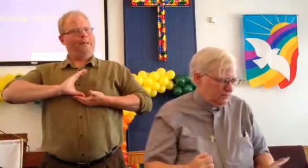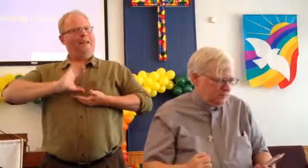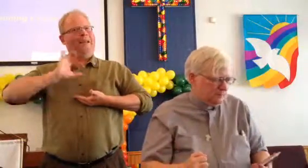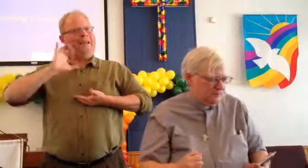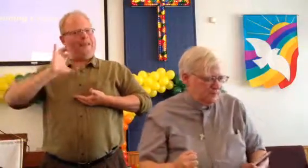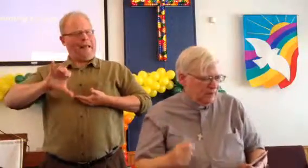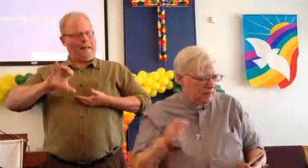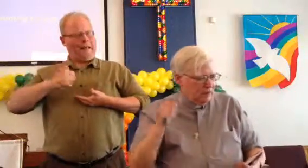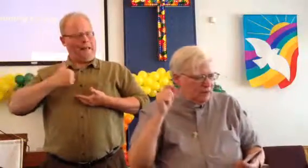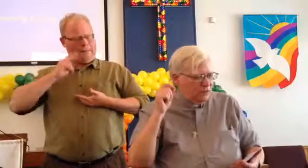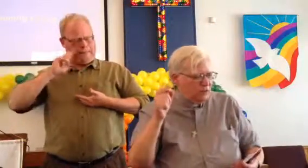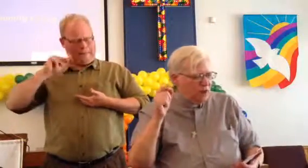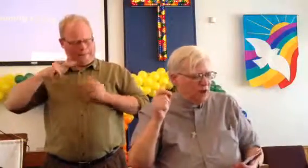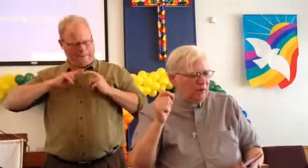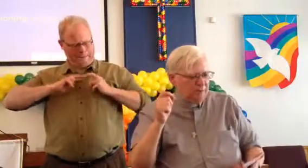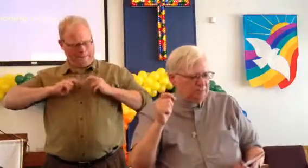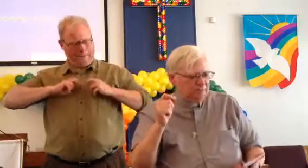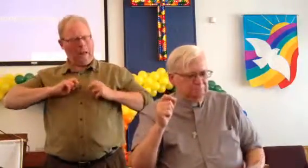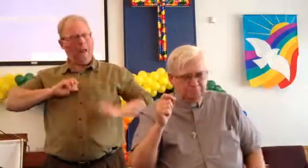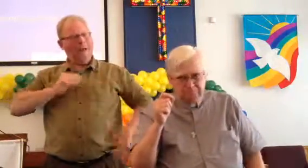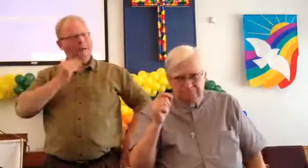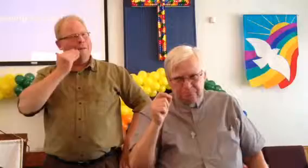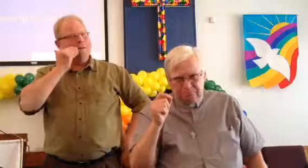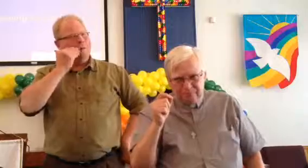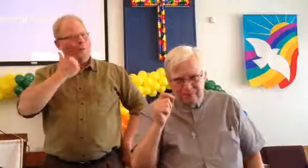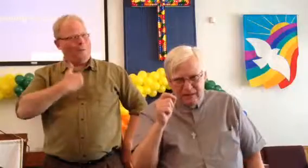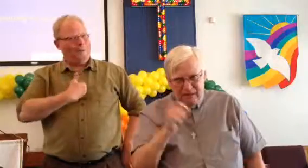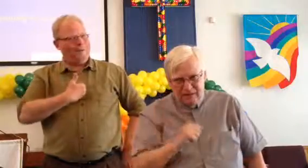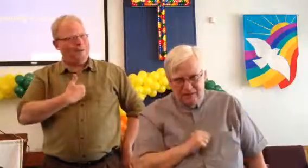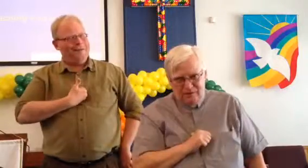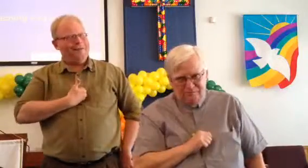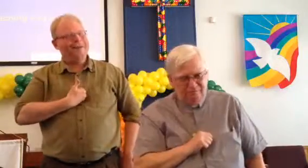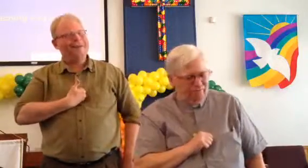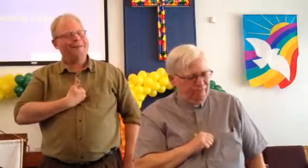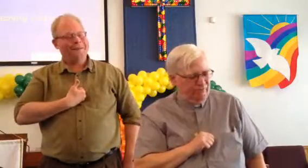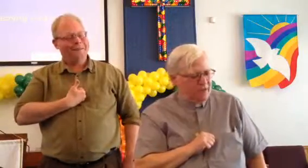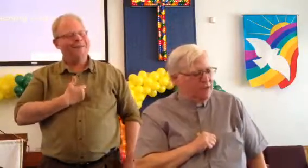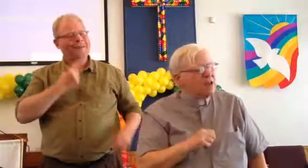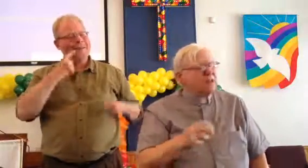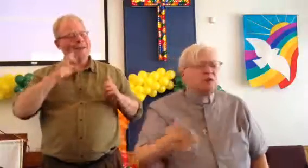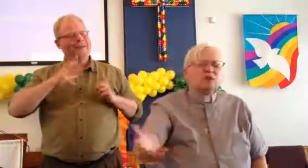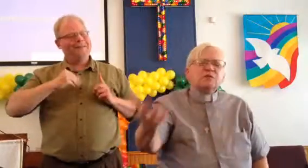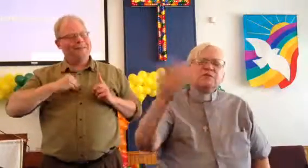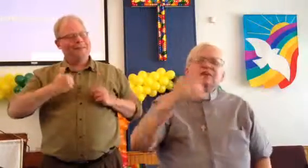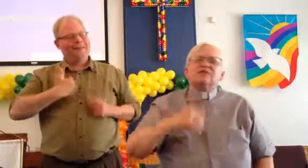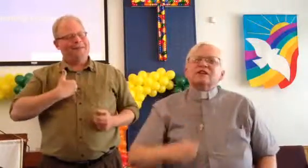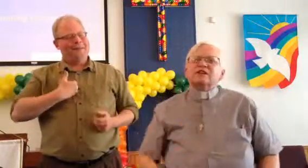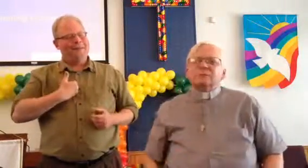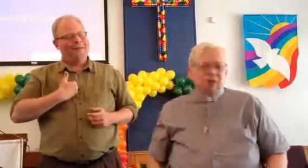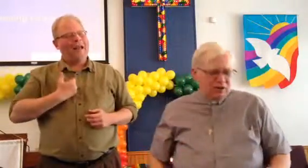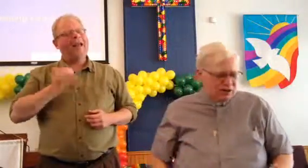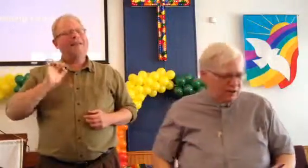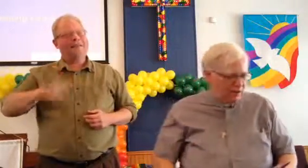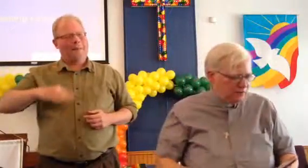The problem is that once we begin to accept ourselves,